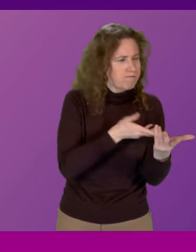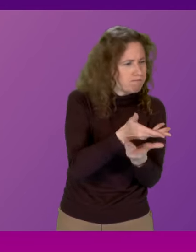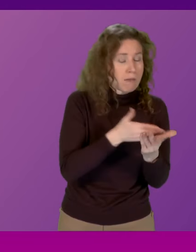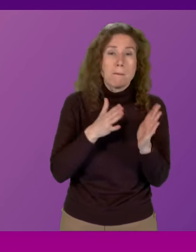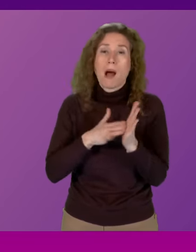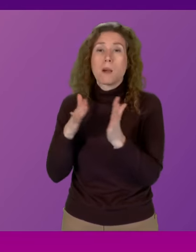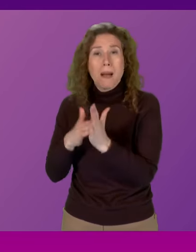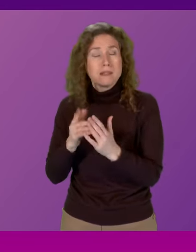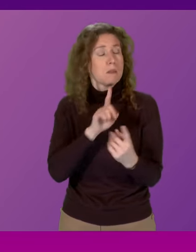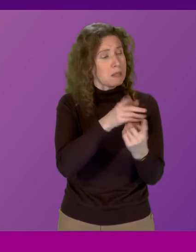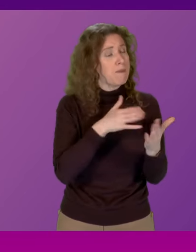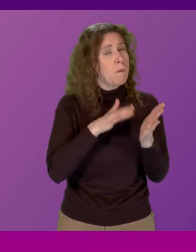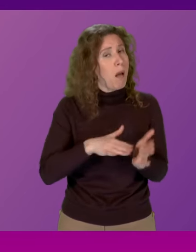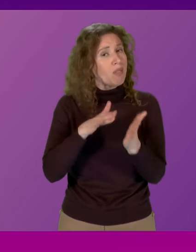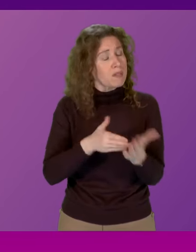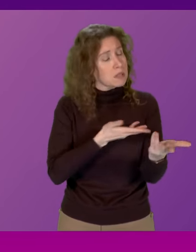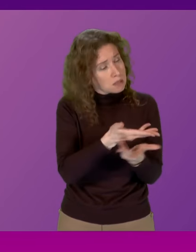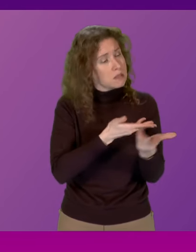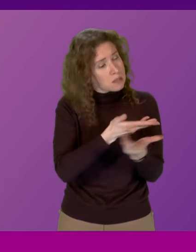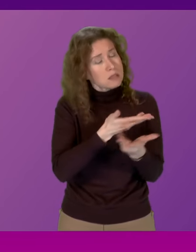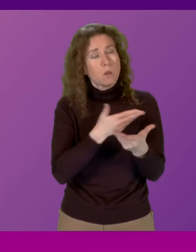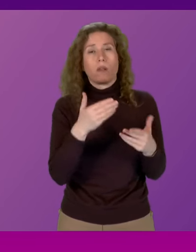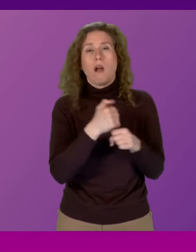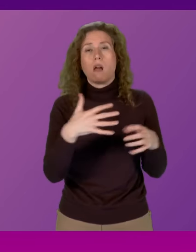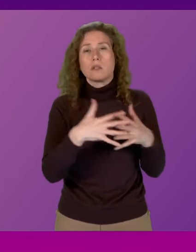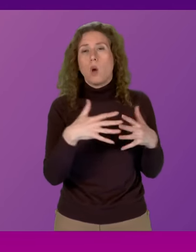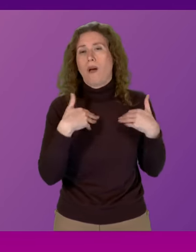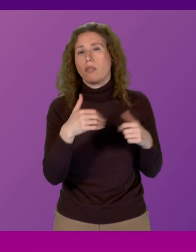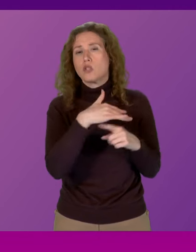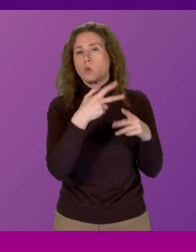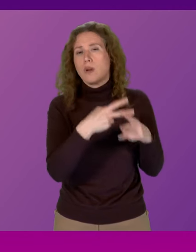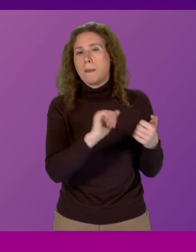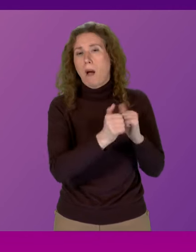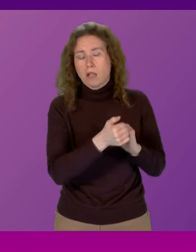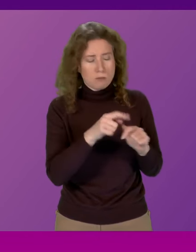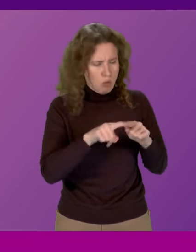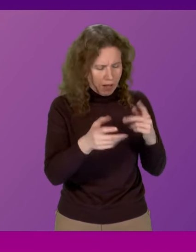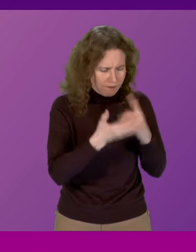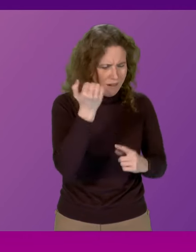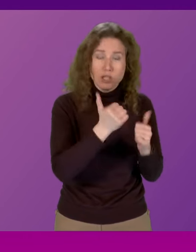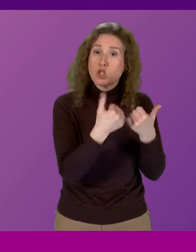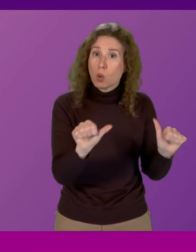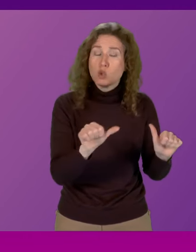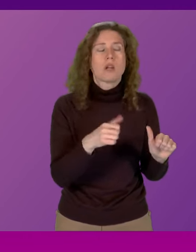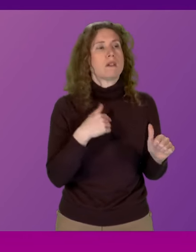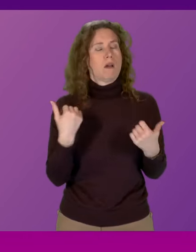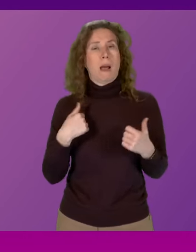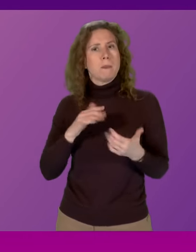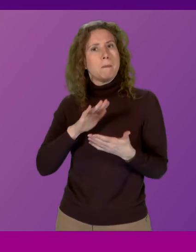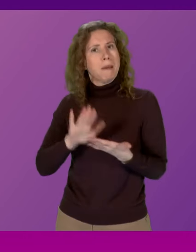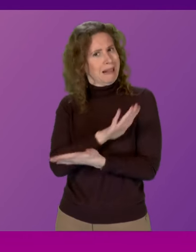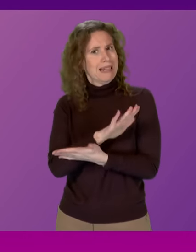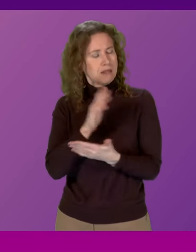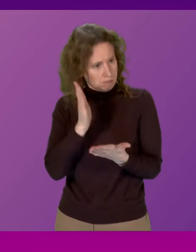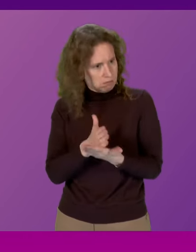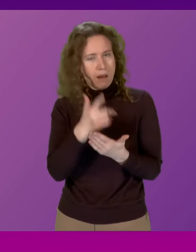extensively over several months with Glasgow Health and Social Care Partnership to find a solution and I am therefore pleased to confirm that we will be able to